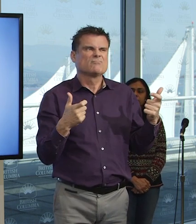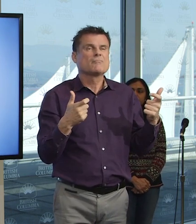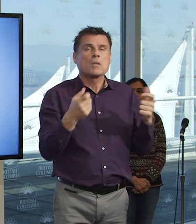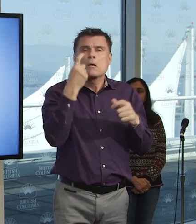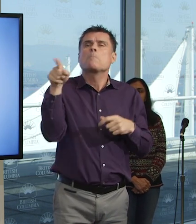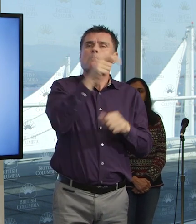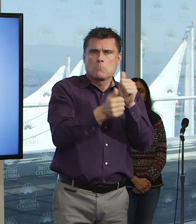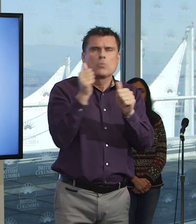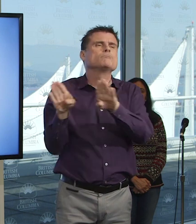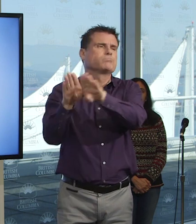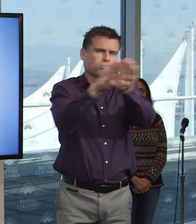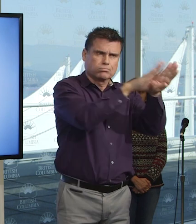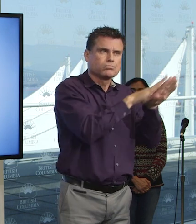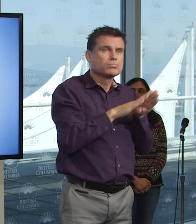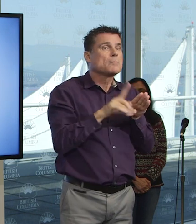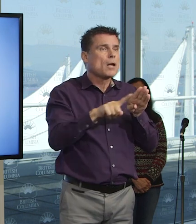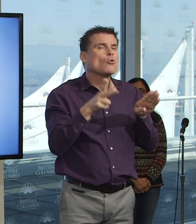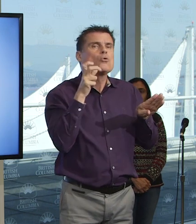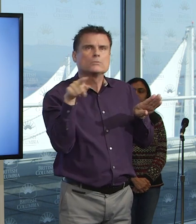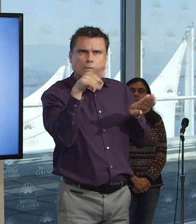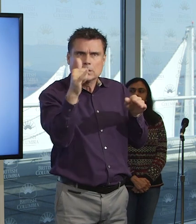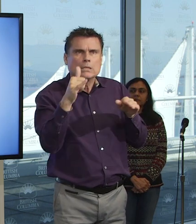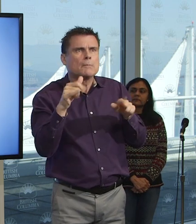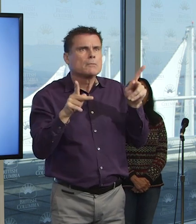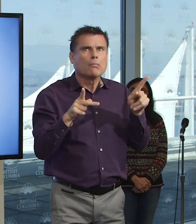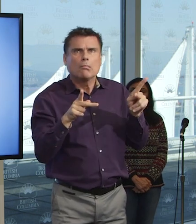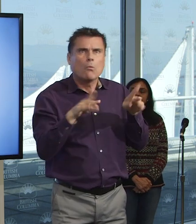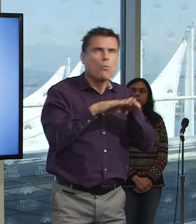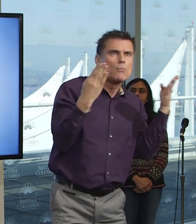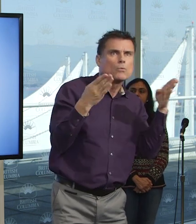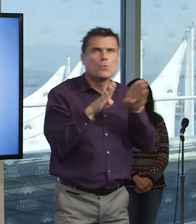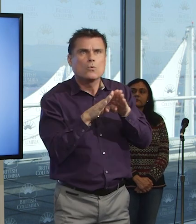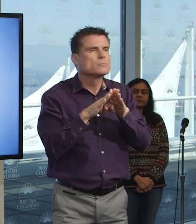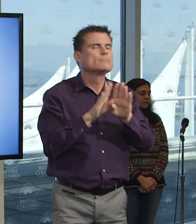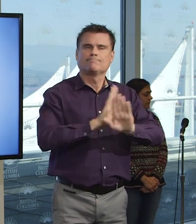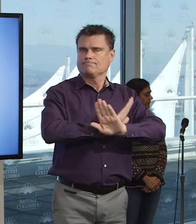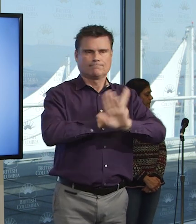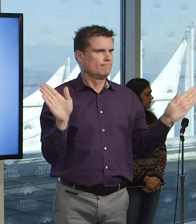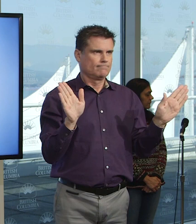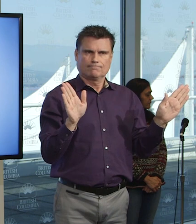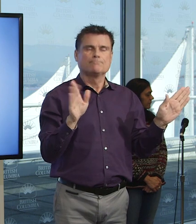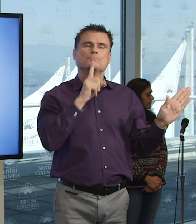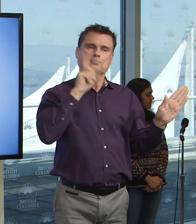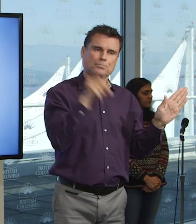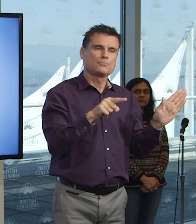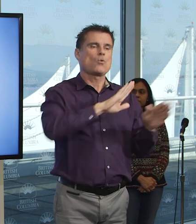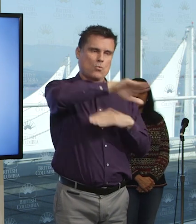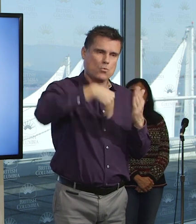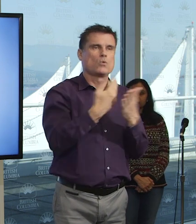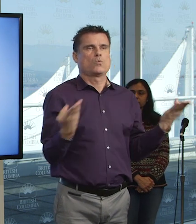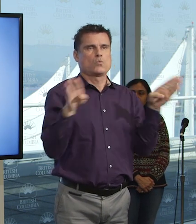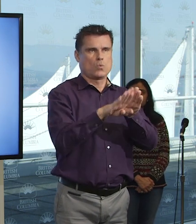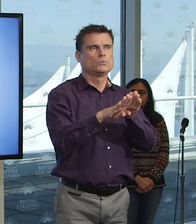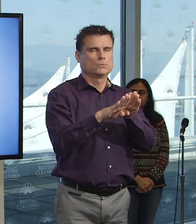confusion out there about whether they should be open or not. So we want to make it very clear that the expectation is that these will be